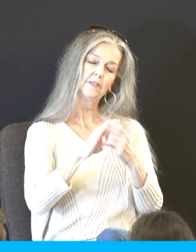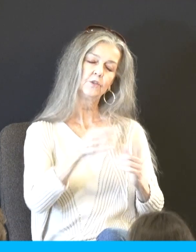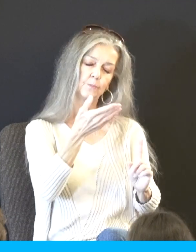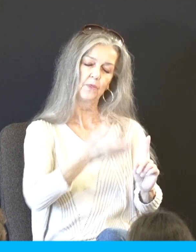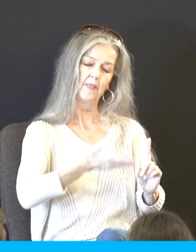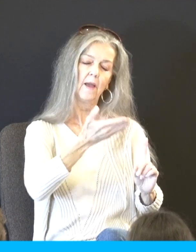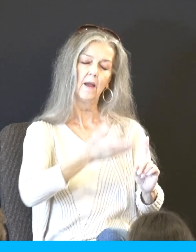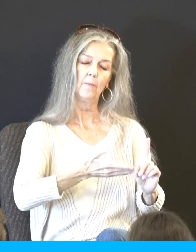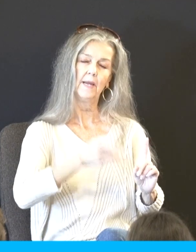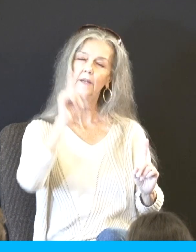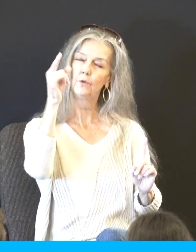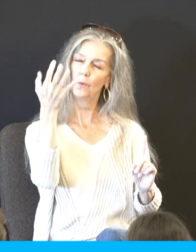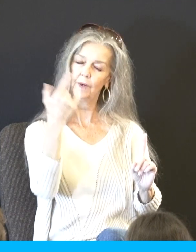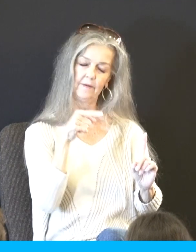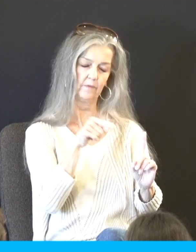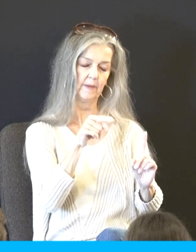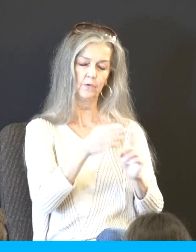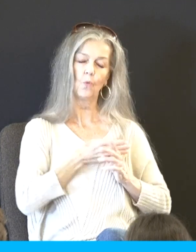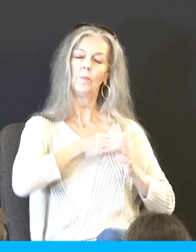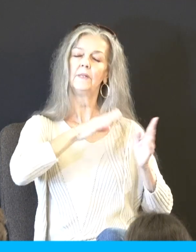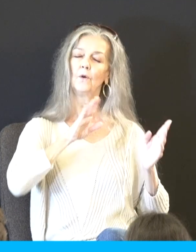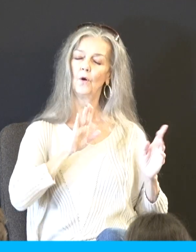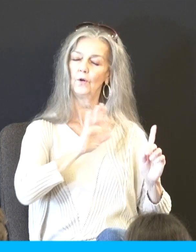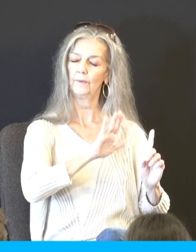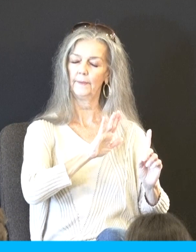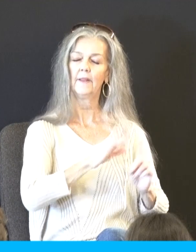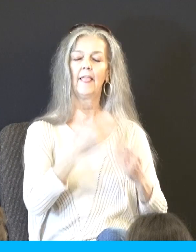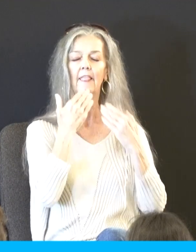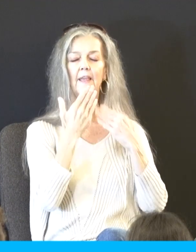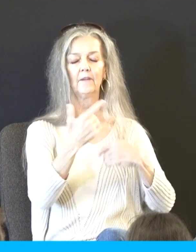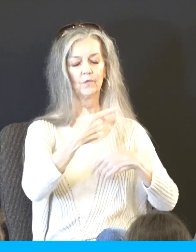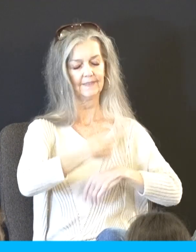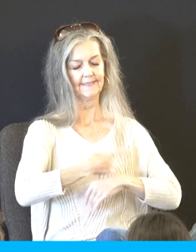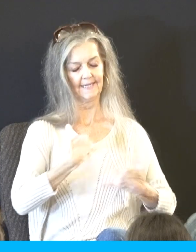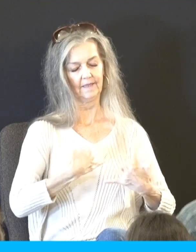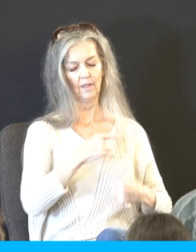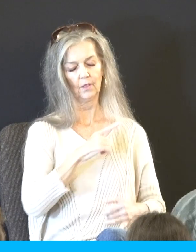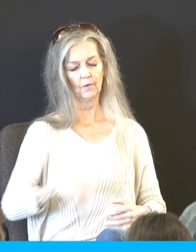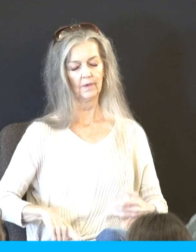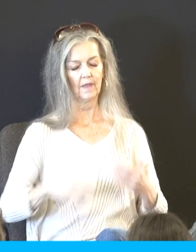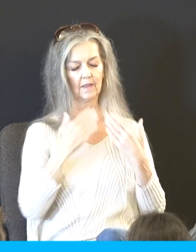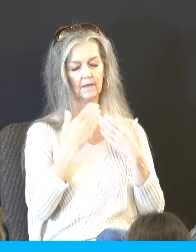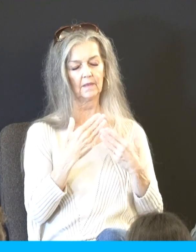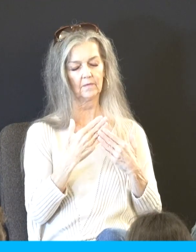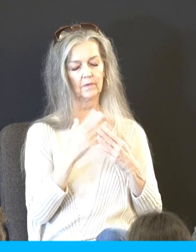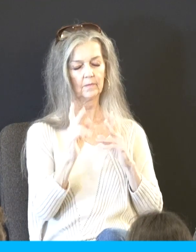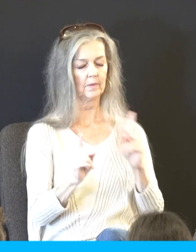and you're waiting for them to open their heart. So thank you for this day, Lord. Thank you for the hands helping you quickly to watch